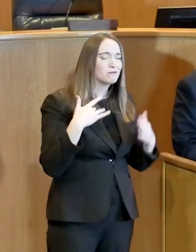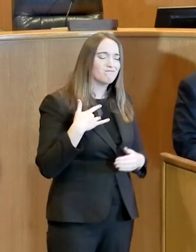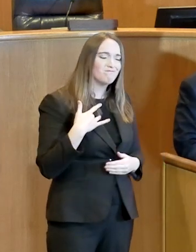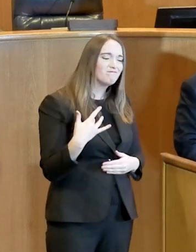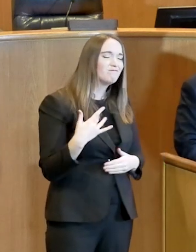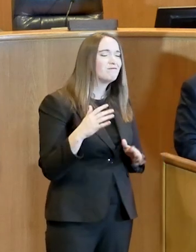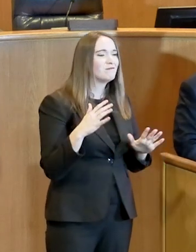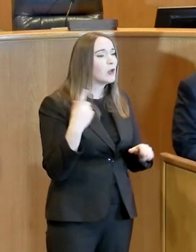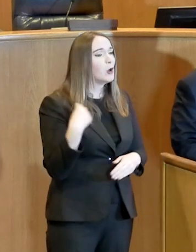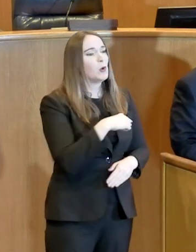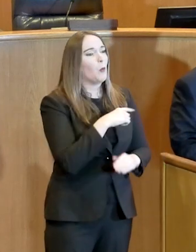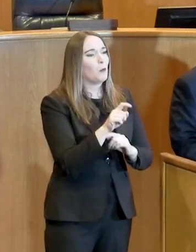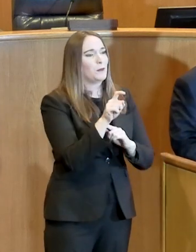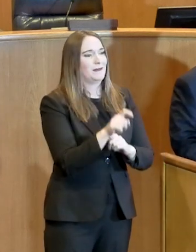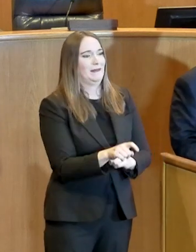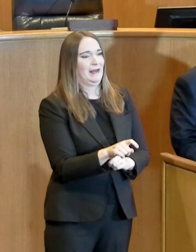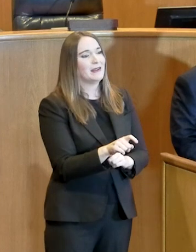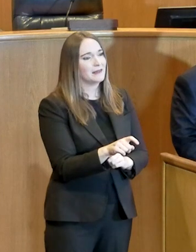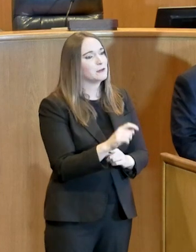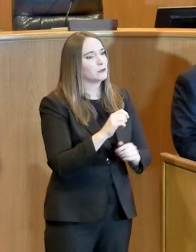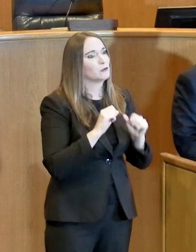this and we journey through.